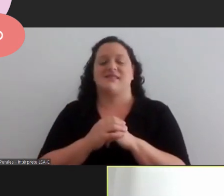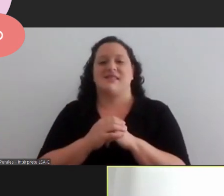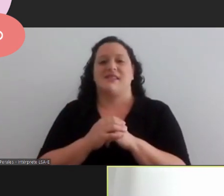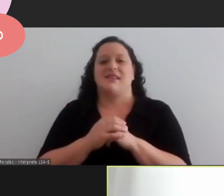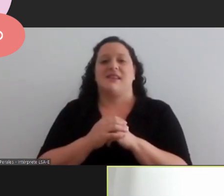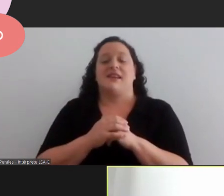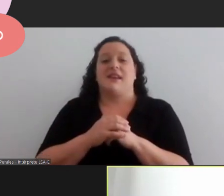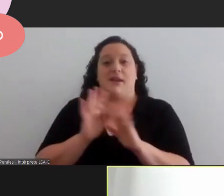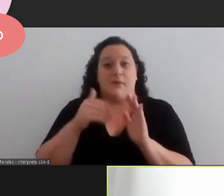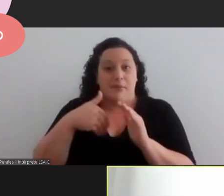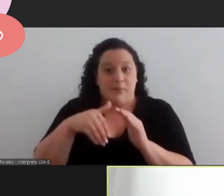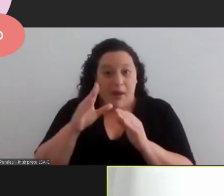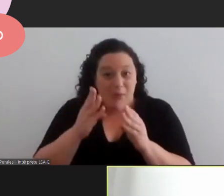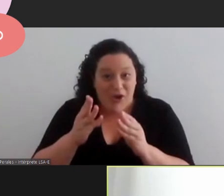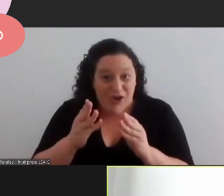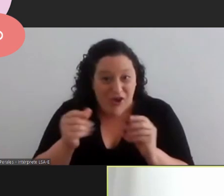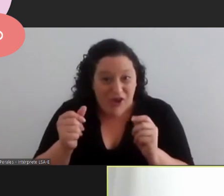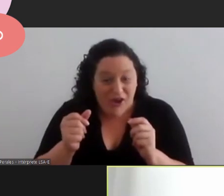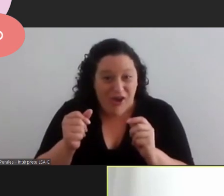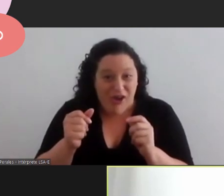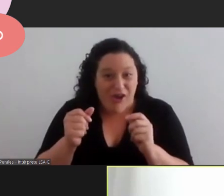think you very much